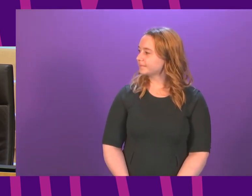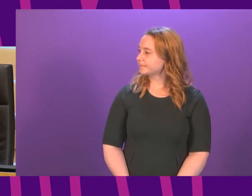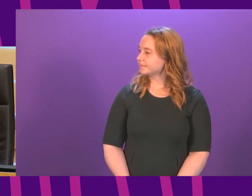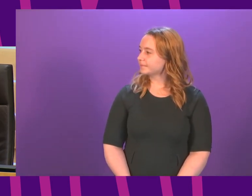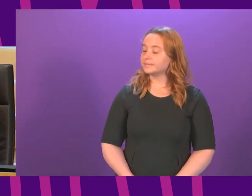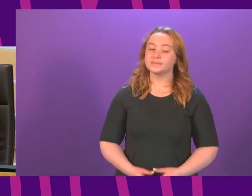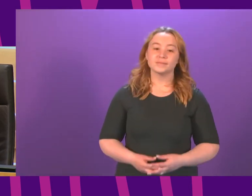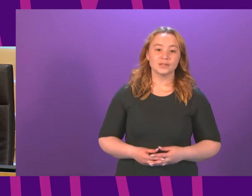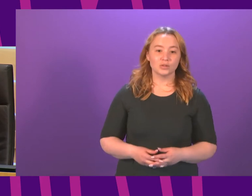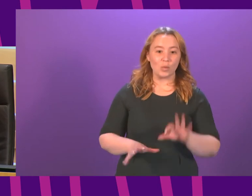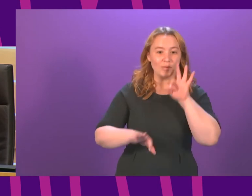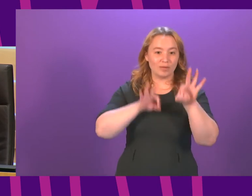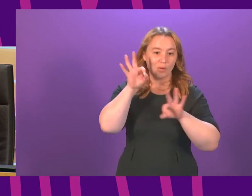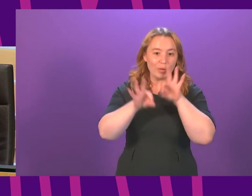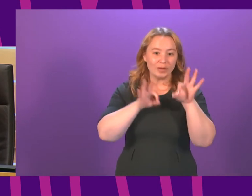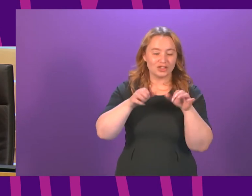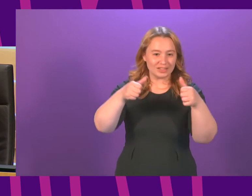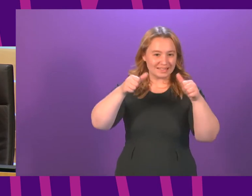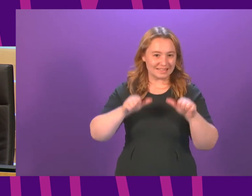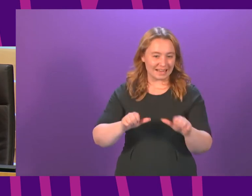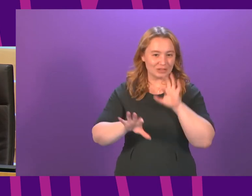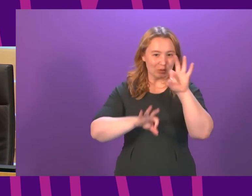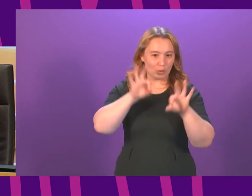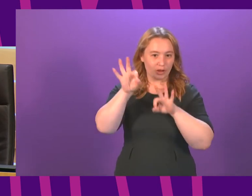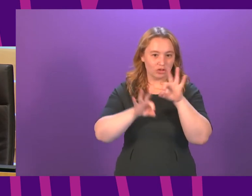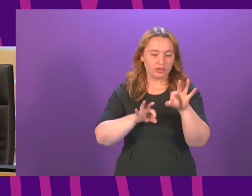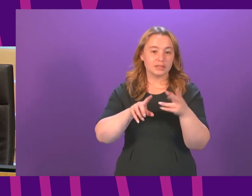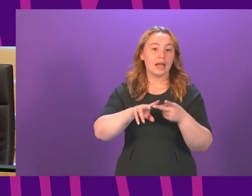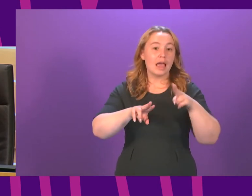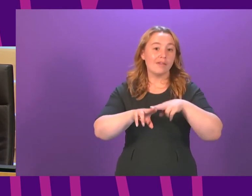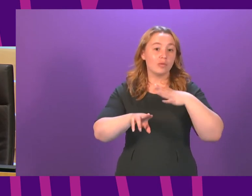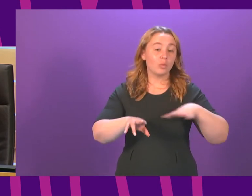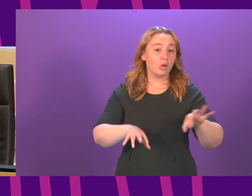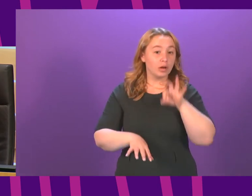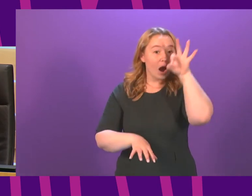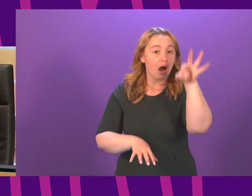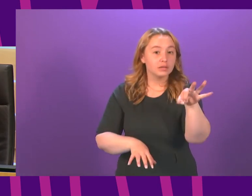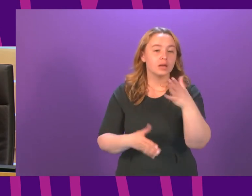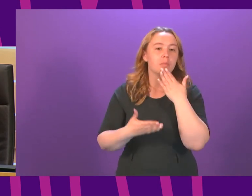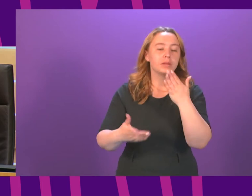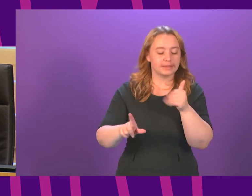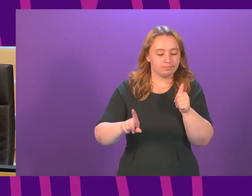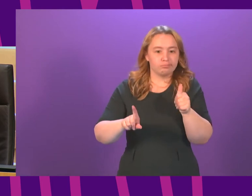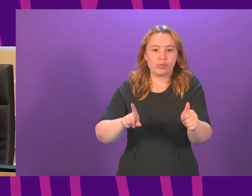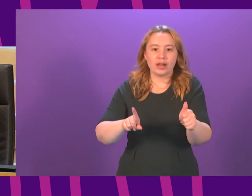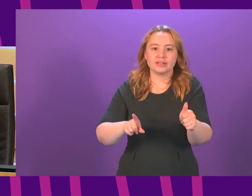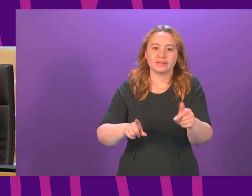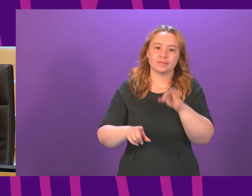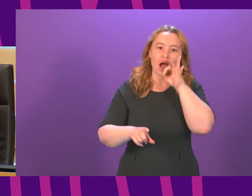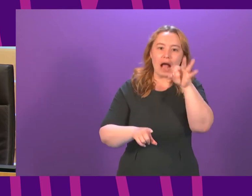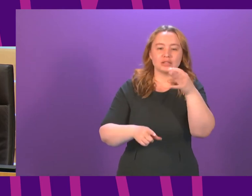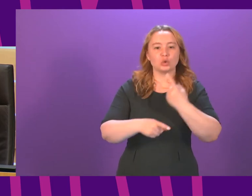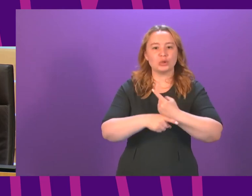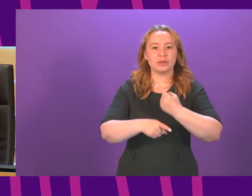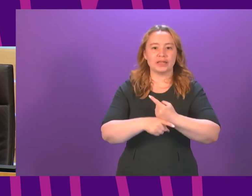which we'll move on to the next item of business. It would be helpful if members who wish to ask a question were to press their request to speak buttons now.